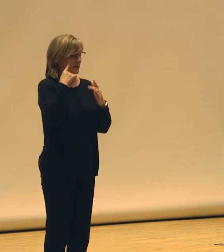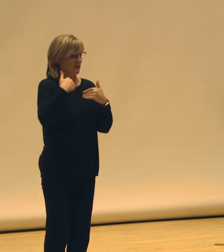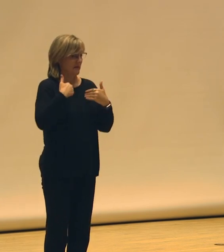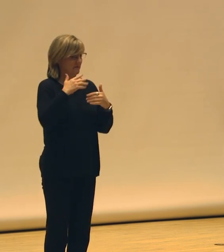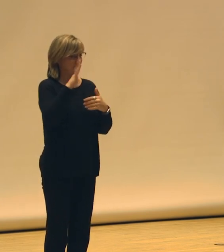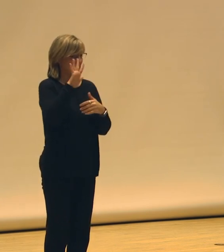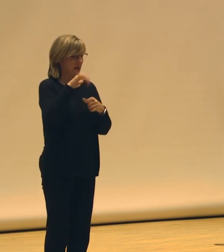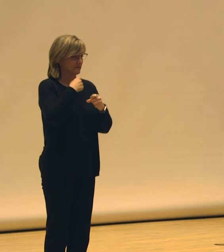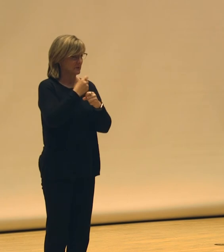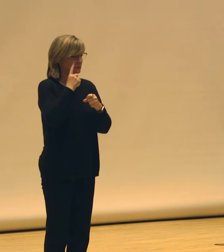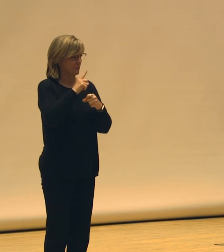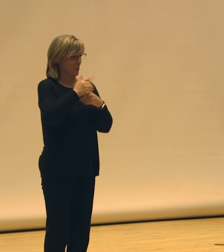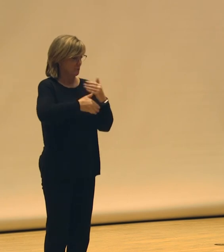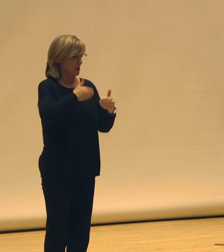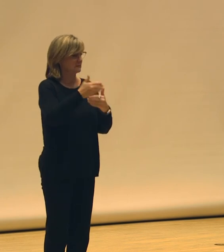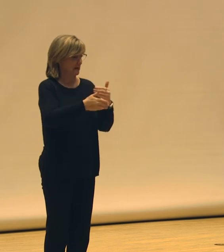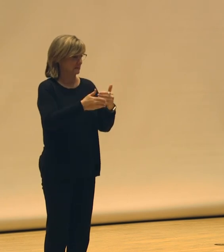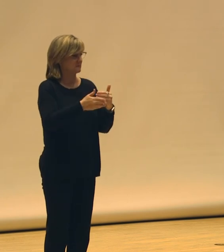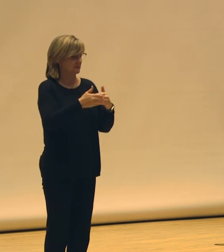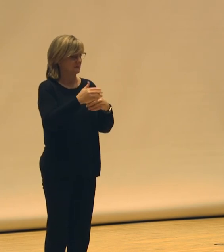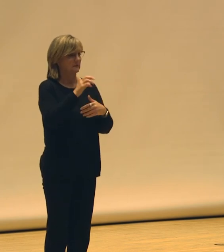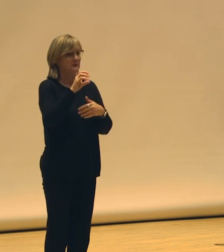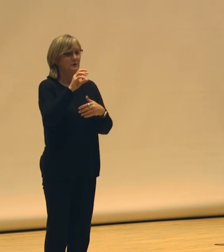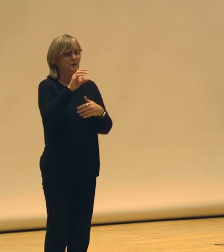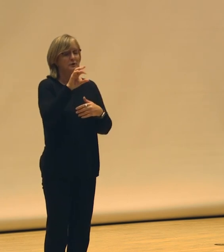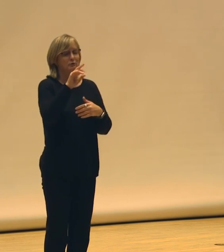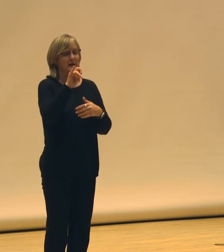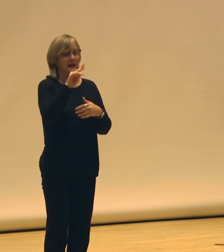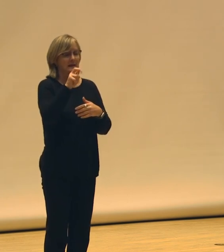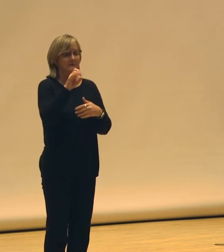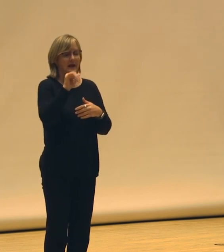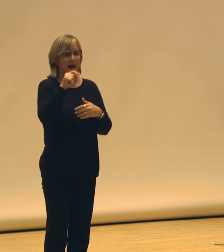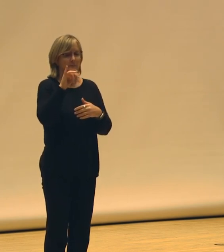for process. Creative capital is similar.